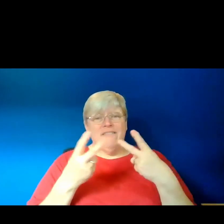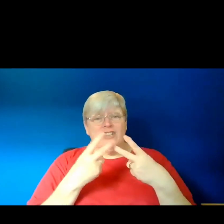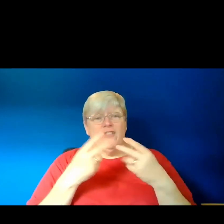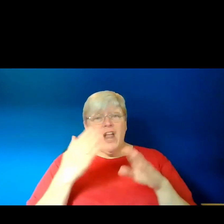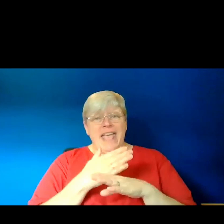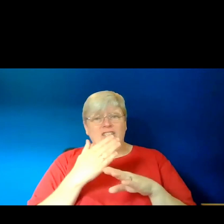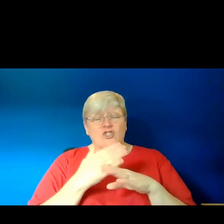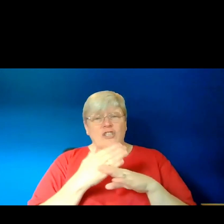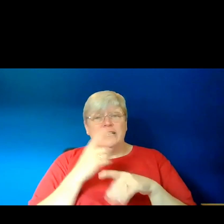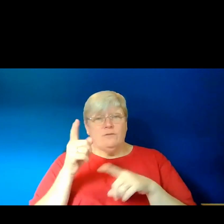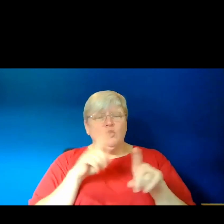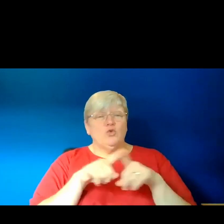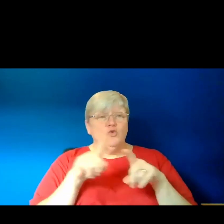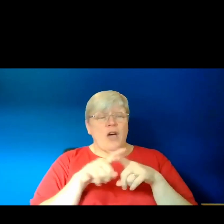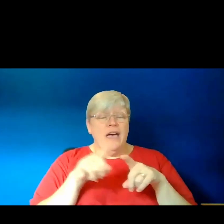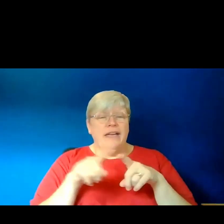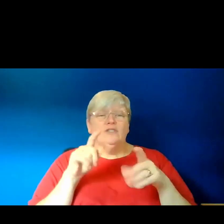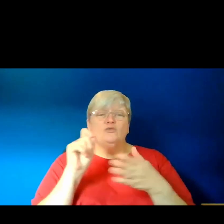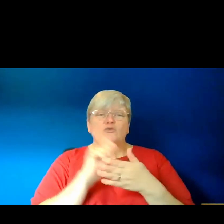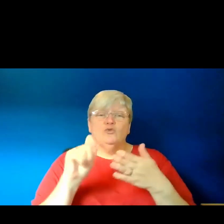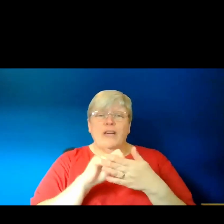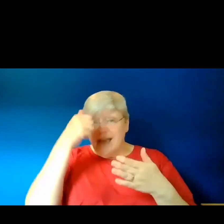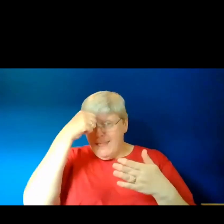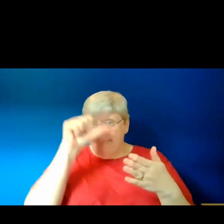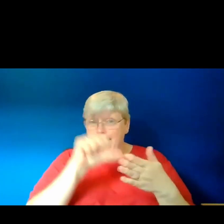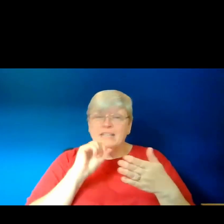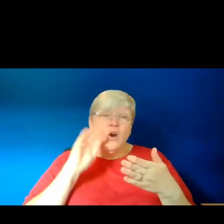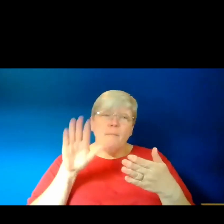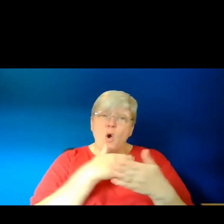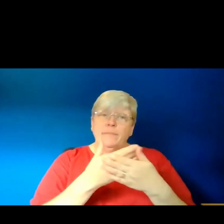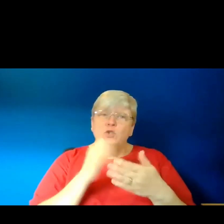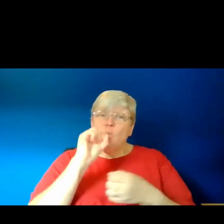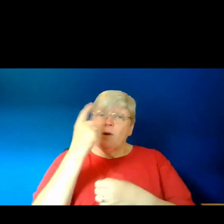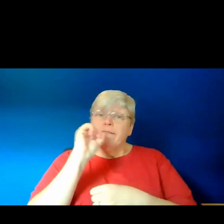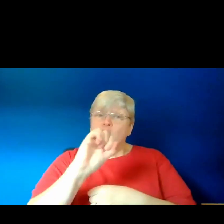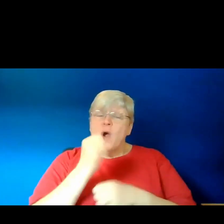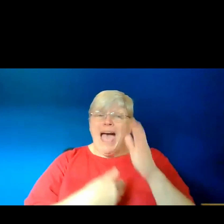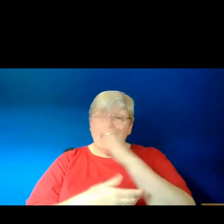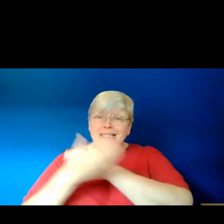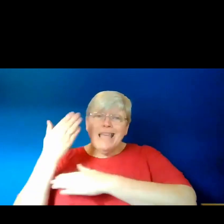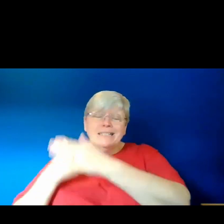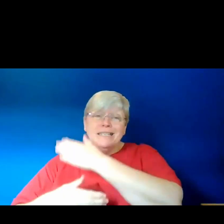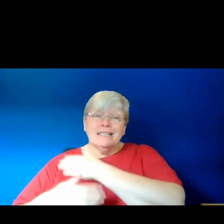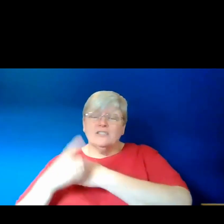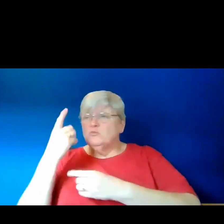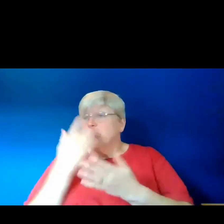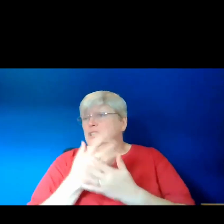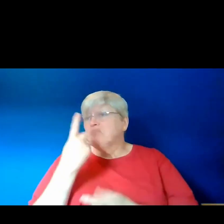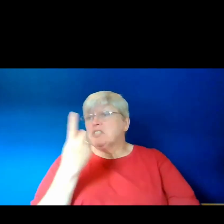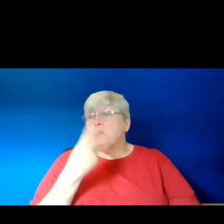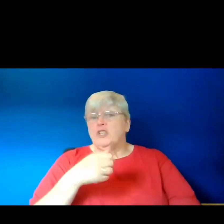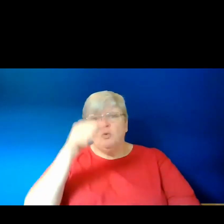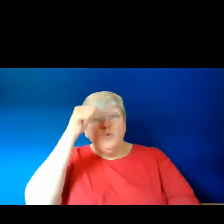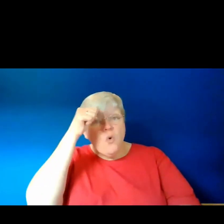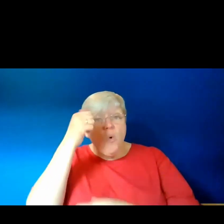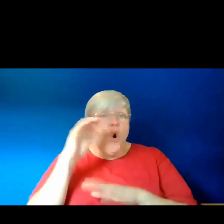after this talk, and that is to write a letter poem to an ancestor. So that can be someone you knew or you didn't know.